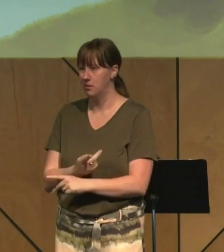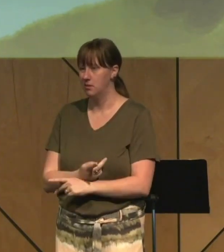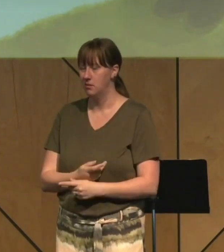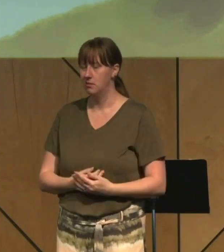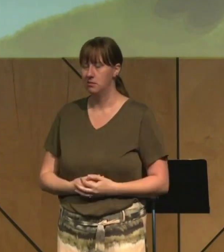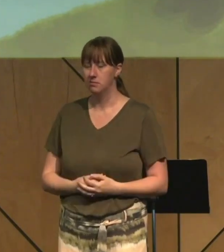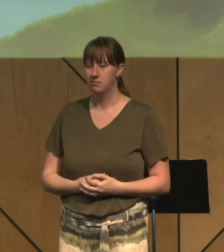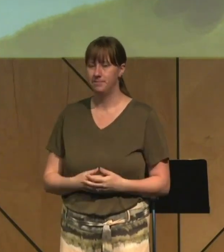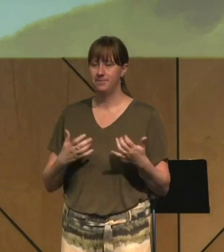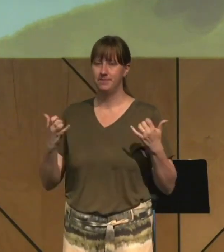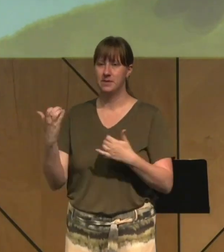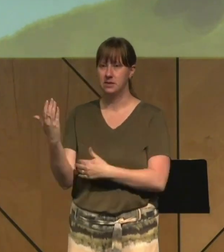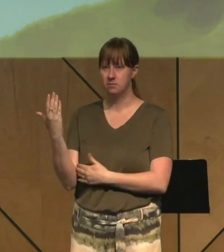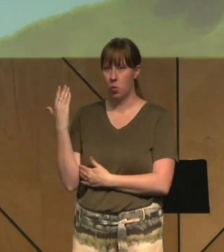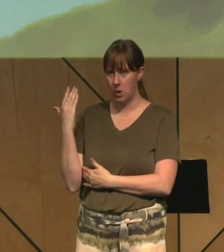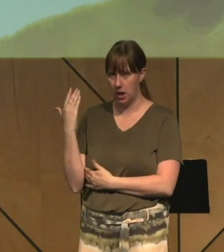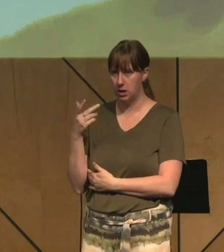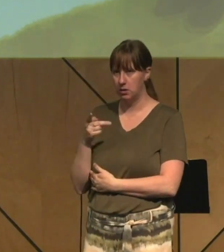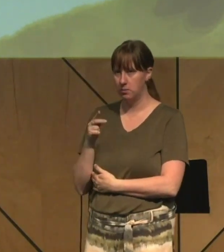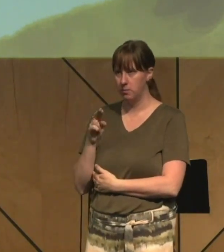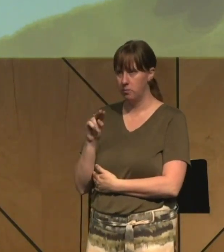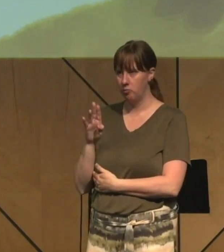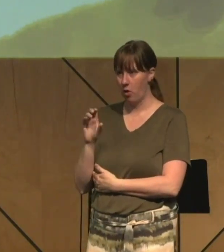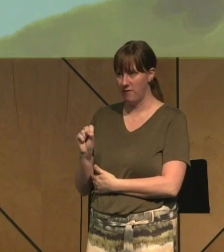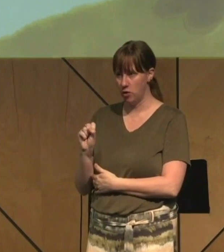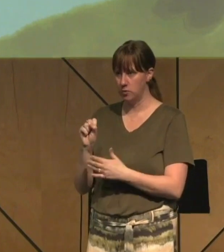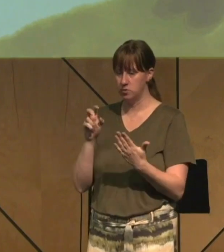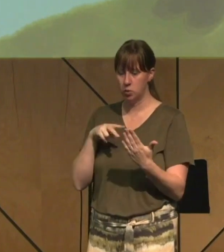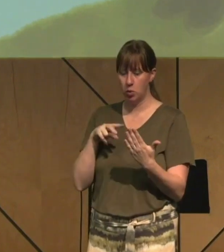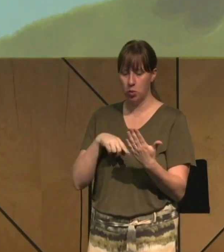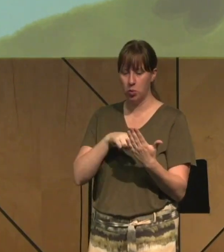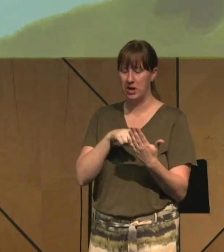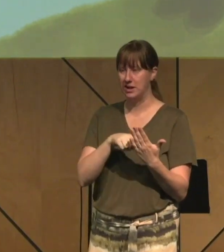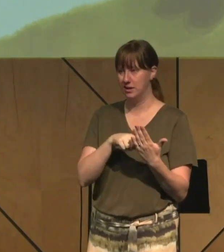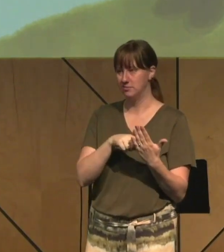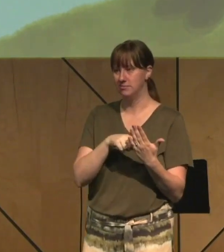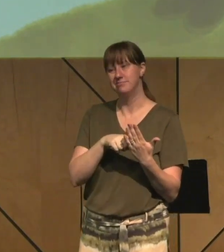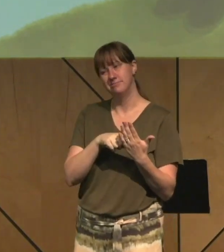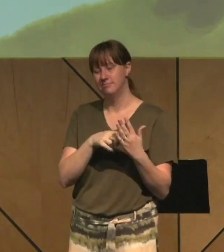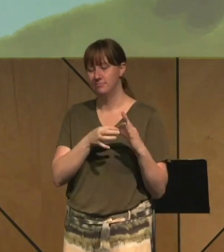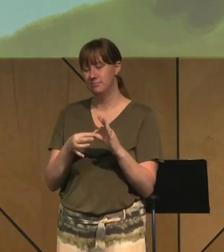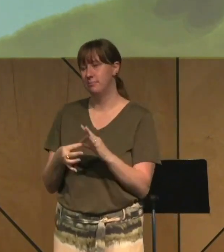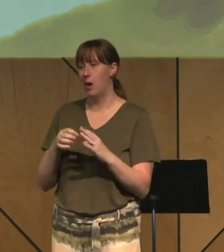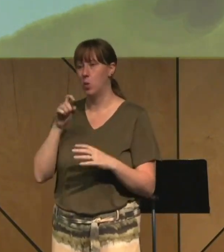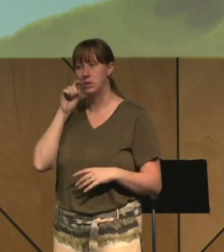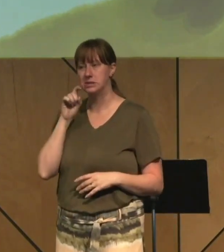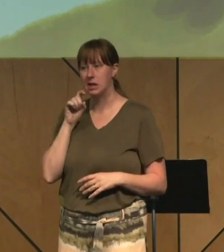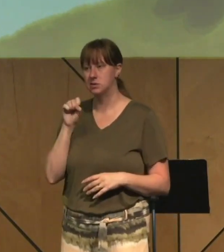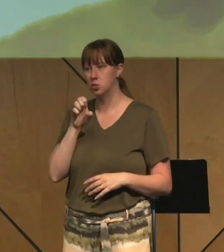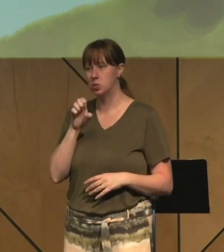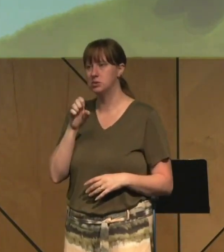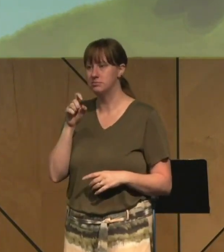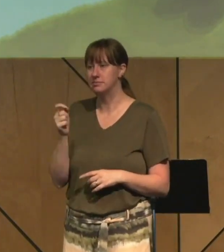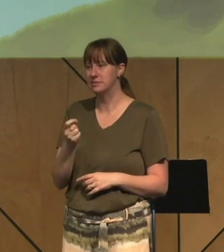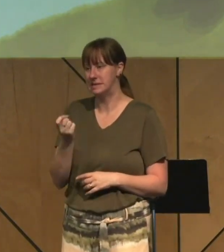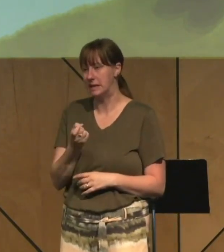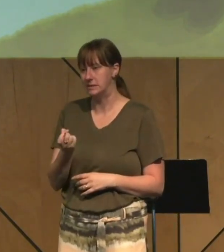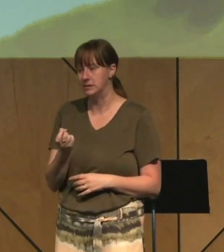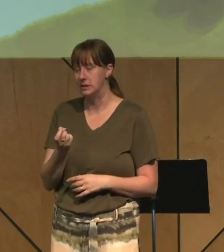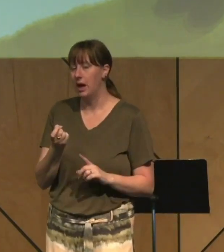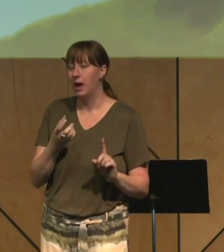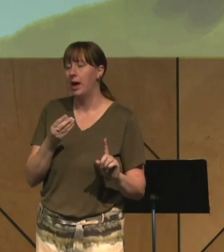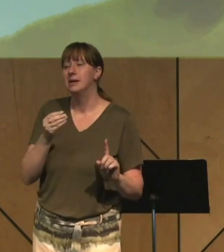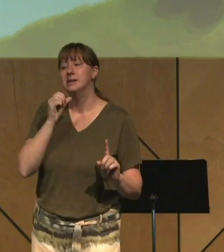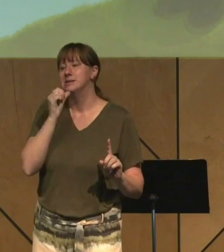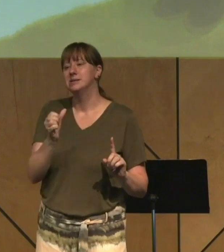that we're reading deal with sexual sin. And I mean, they can sound just like a list of rules and